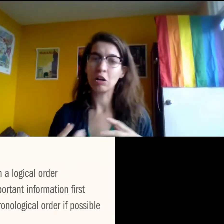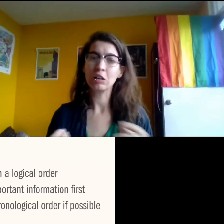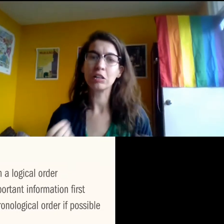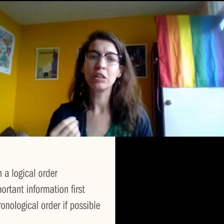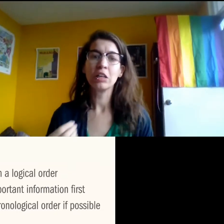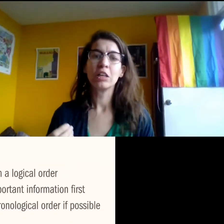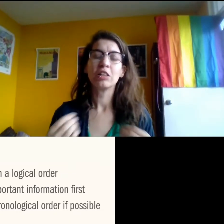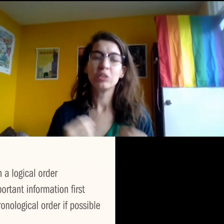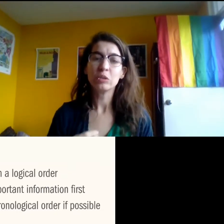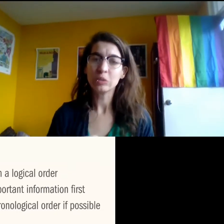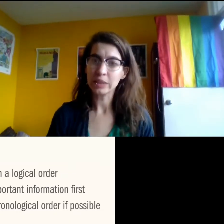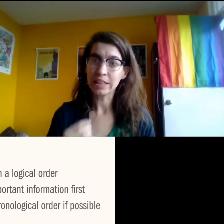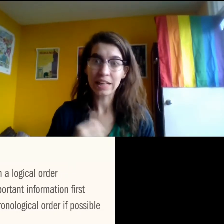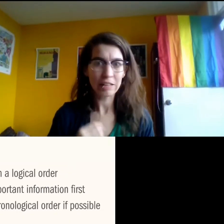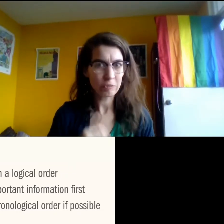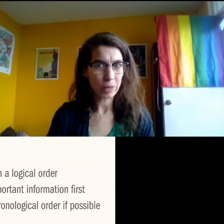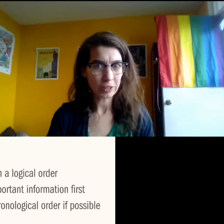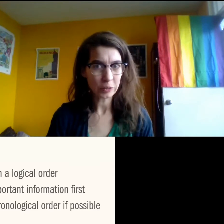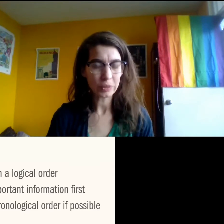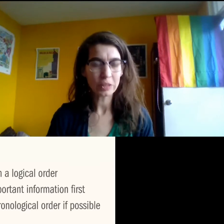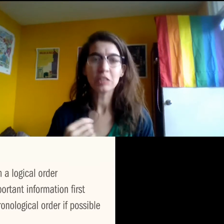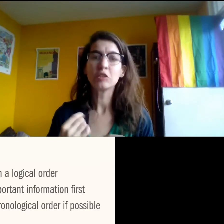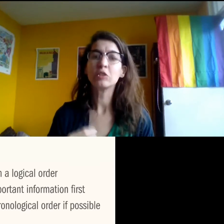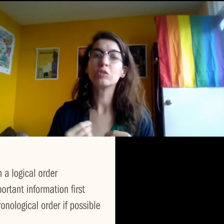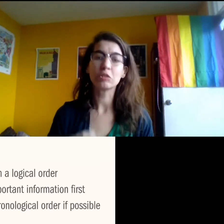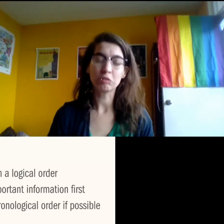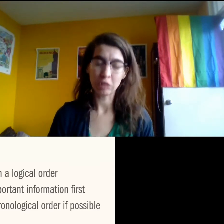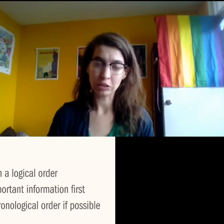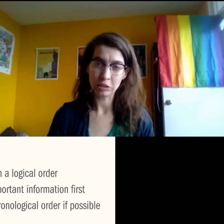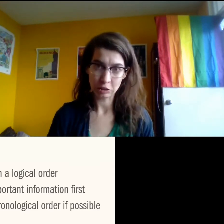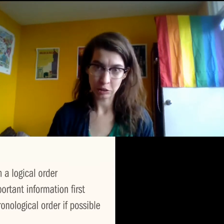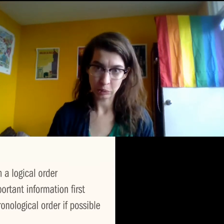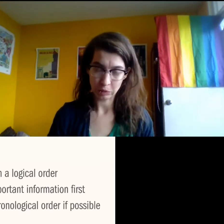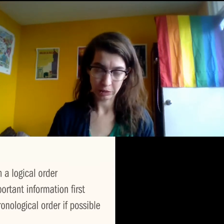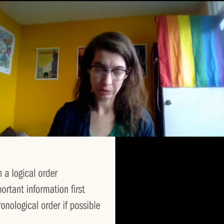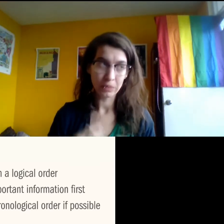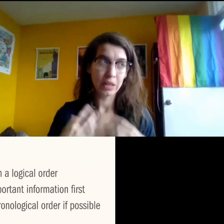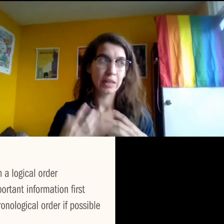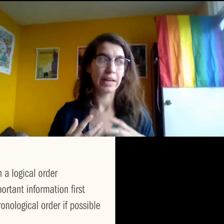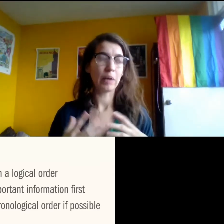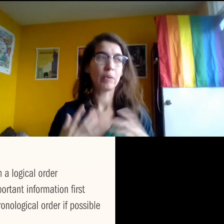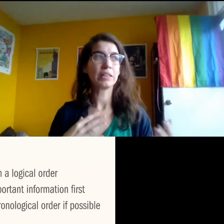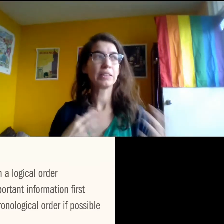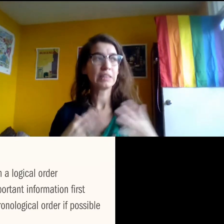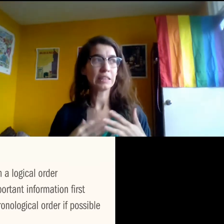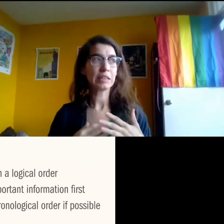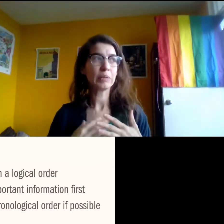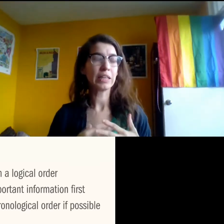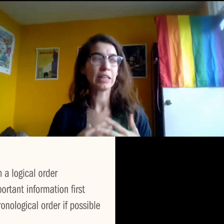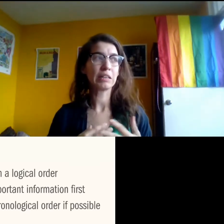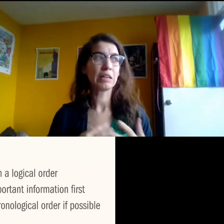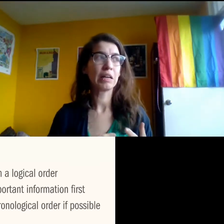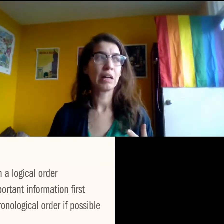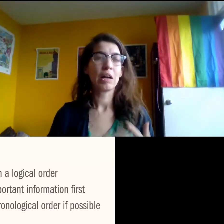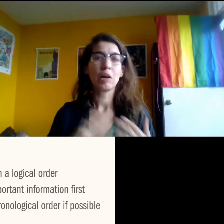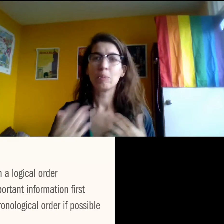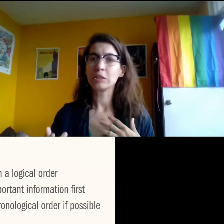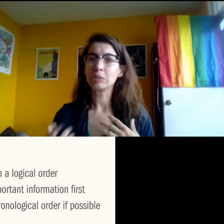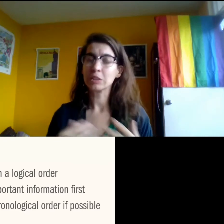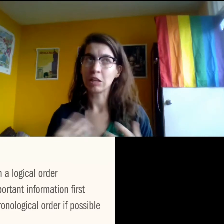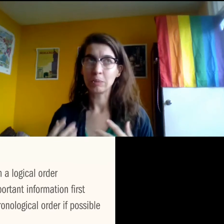are usually if possible to use chronological order now, and this is something we can